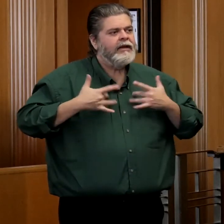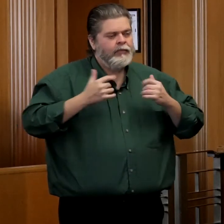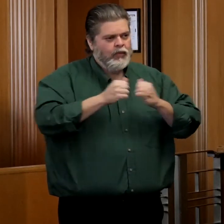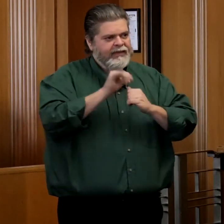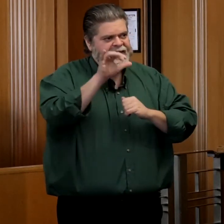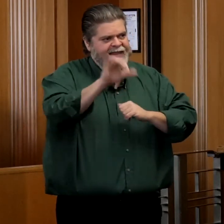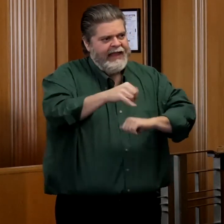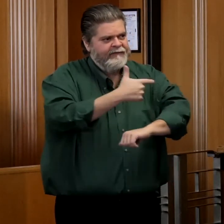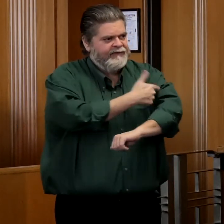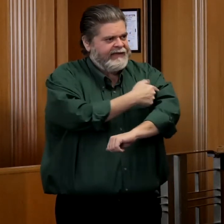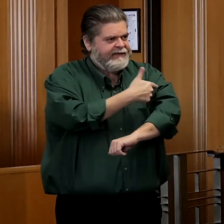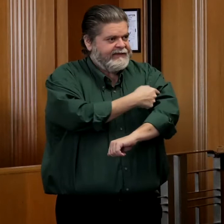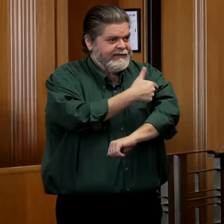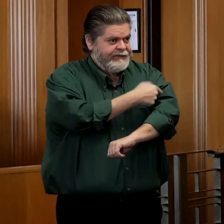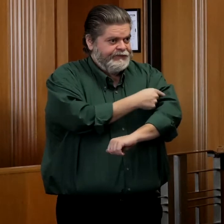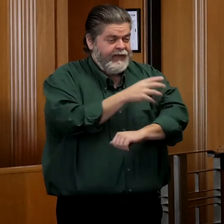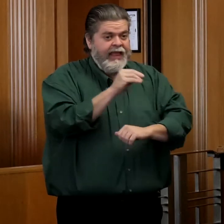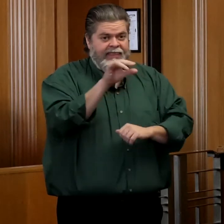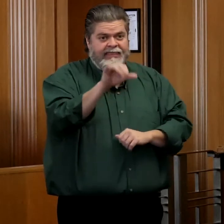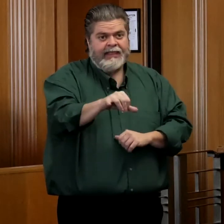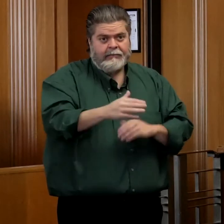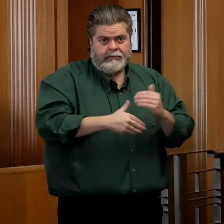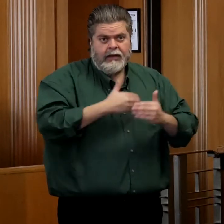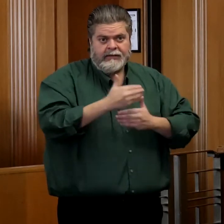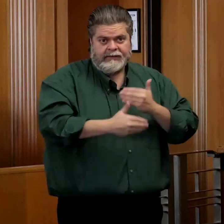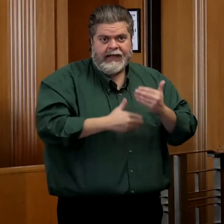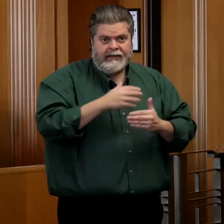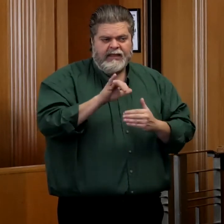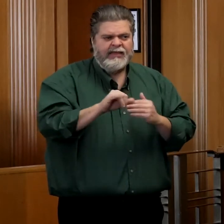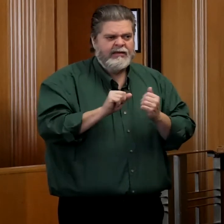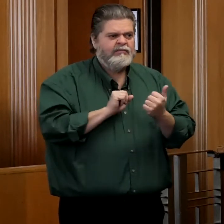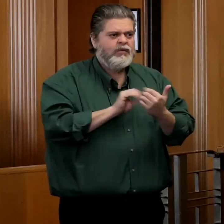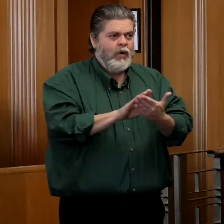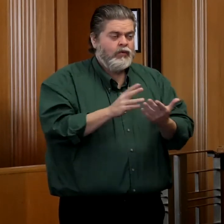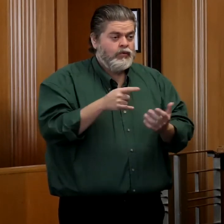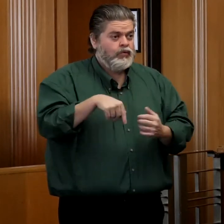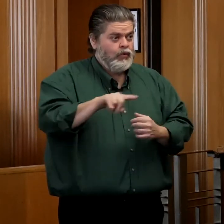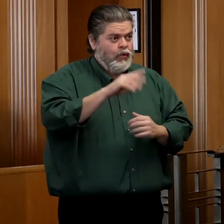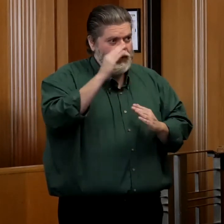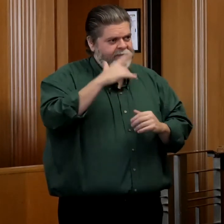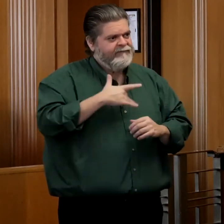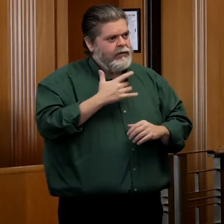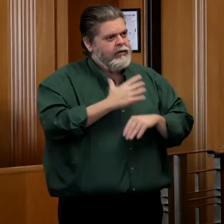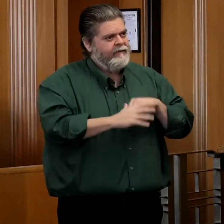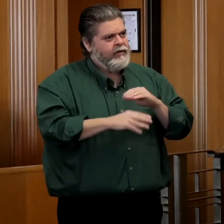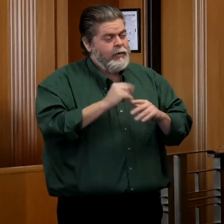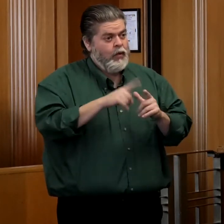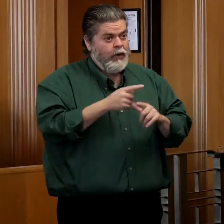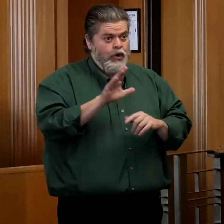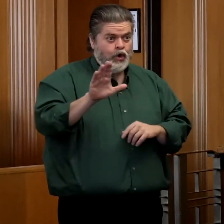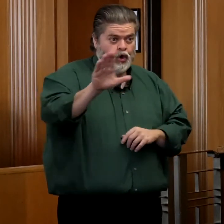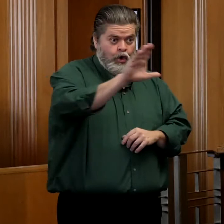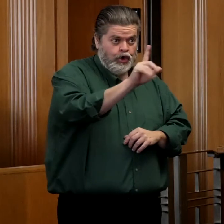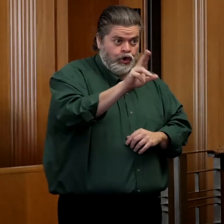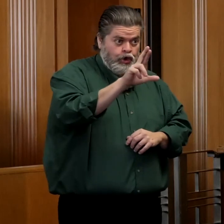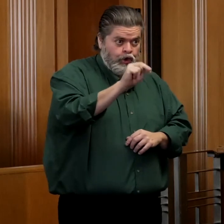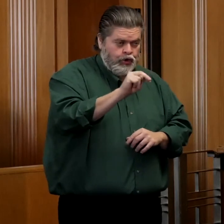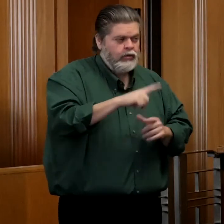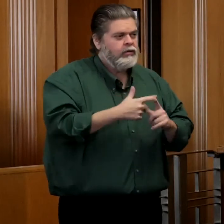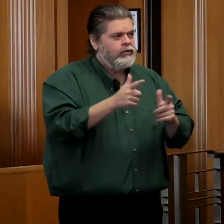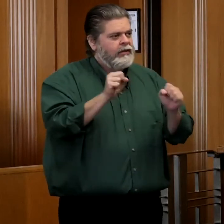vaccination and this program and this process so that you feel comfortable when it's your turn to get vaccinated.